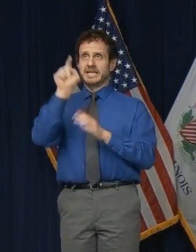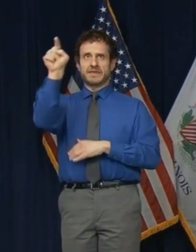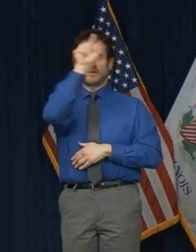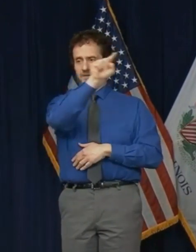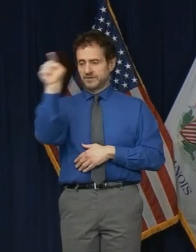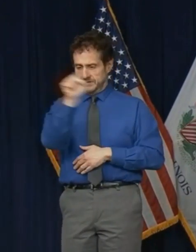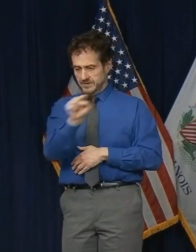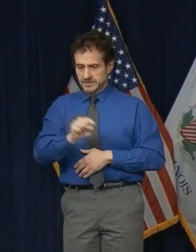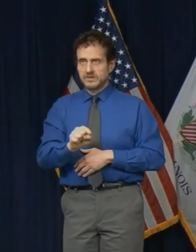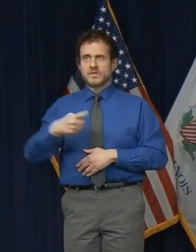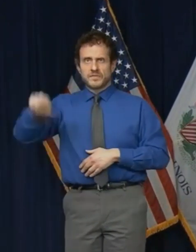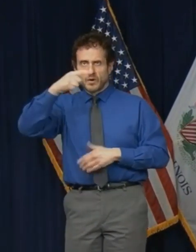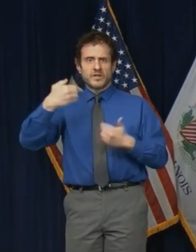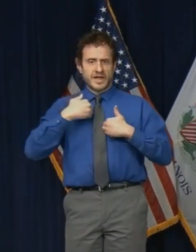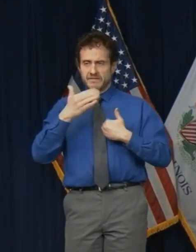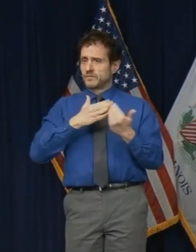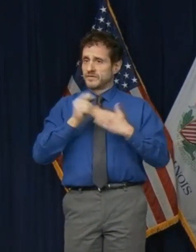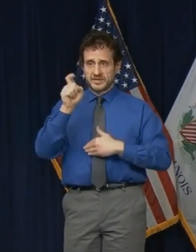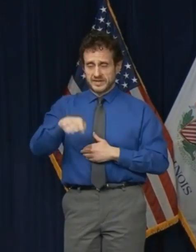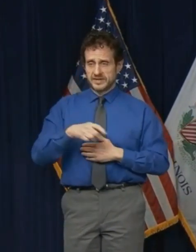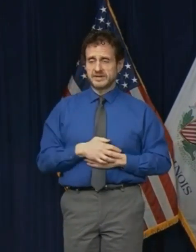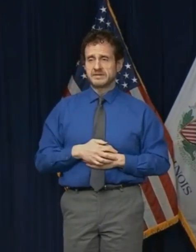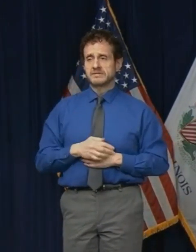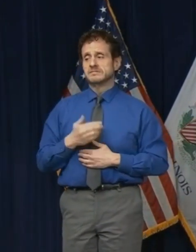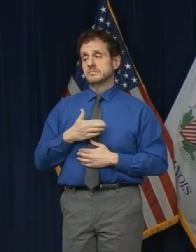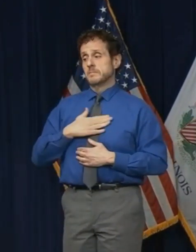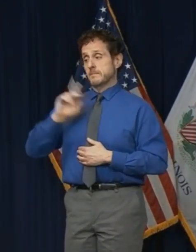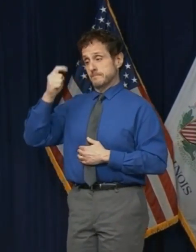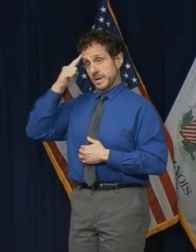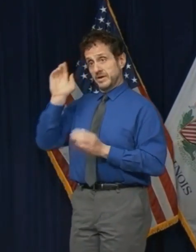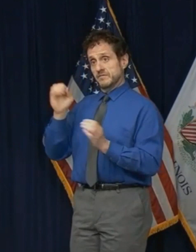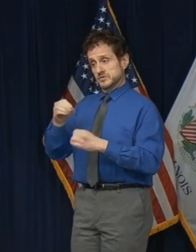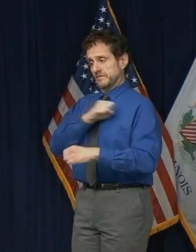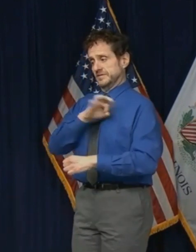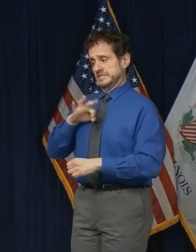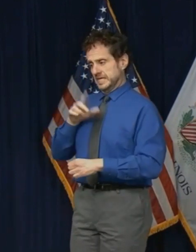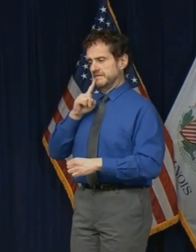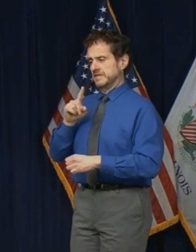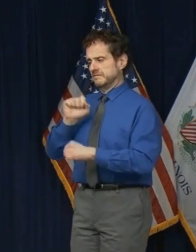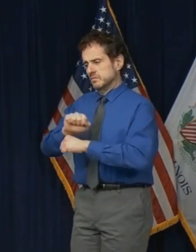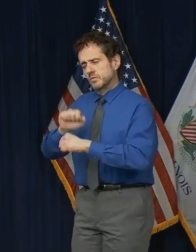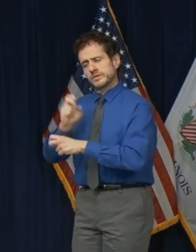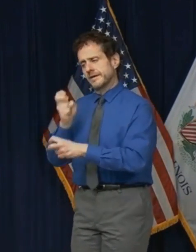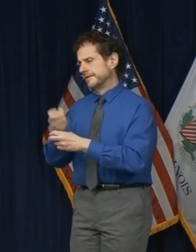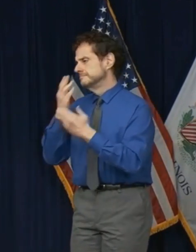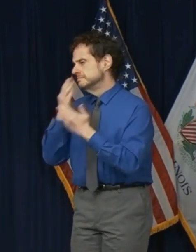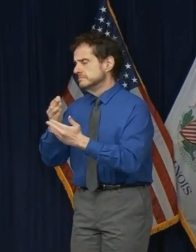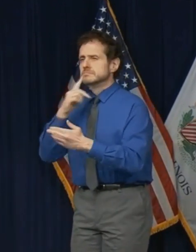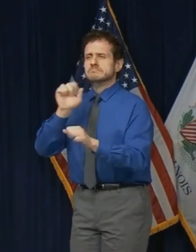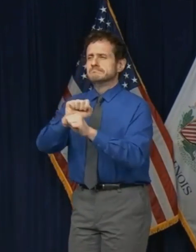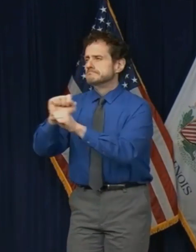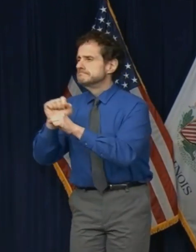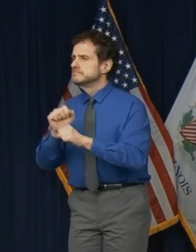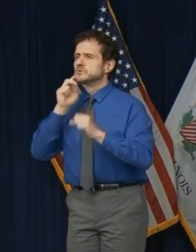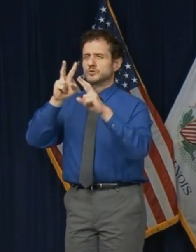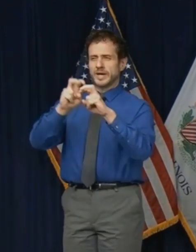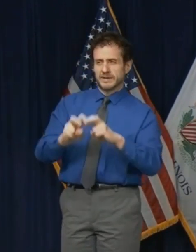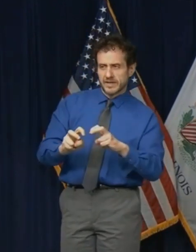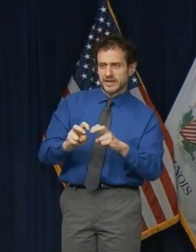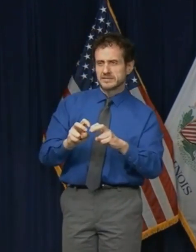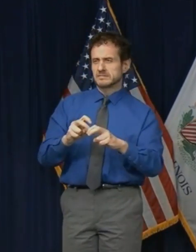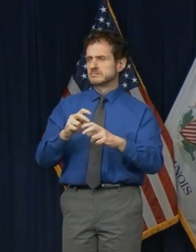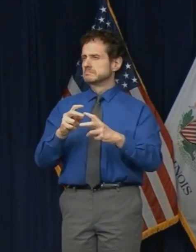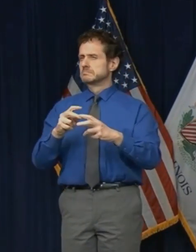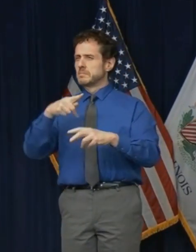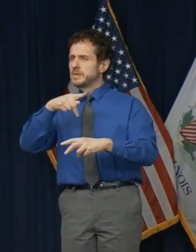grateful to the people within my governor's office who've launched a whirlwind, all-encompassing operation to analyze the global PPE